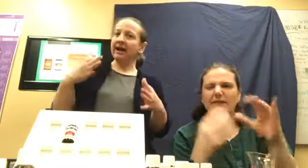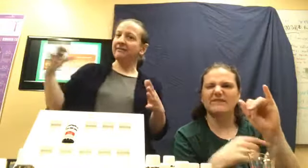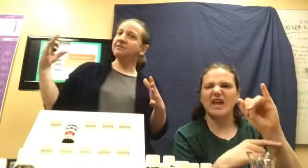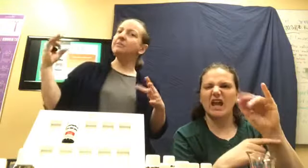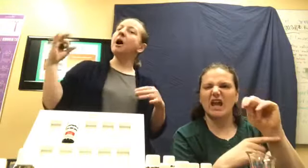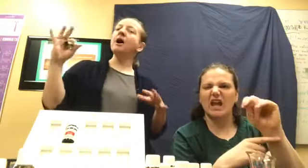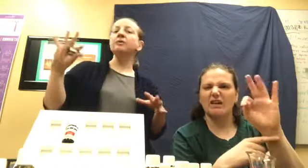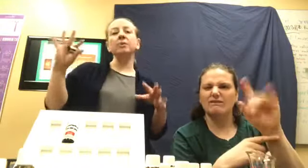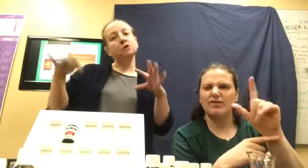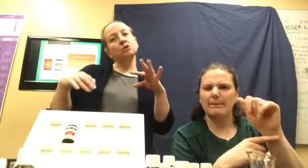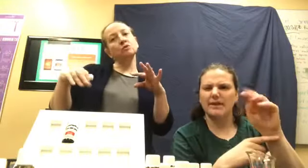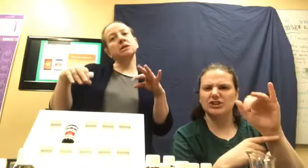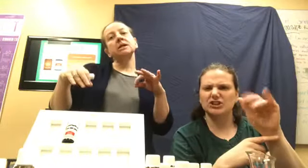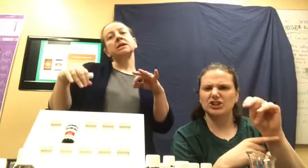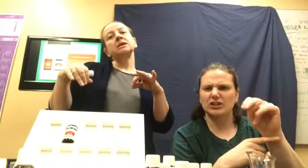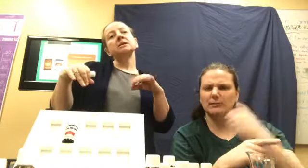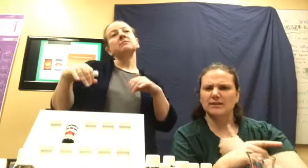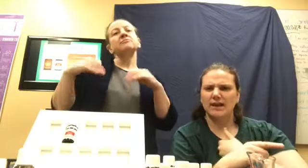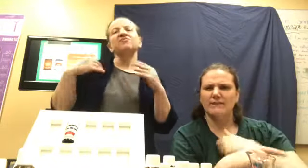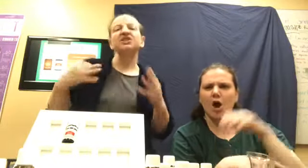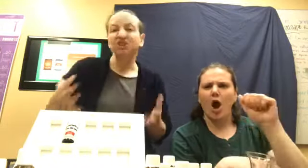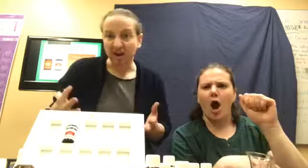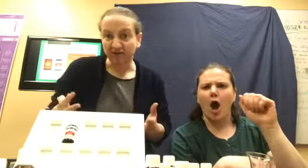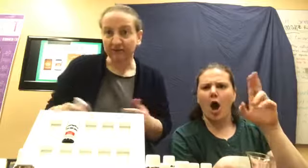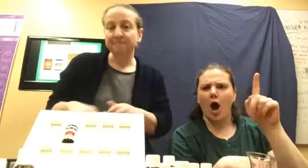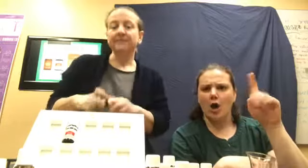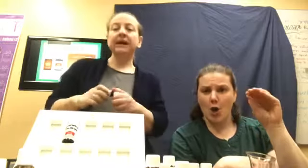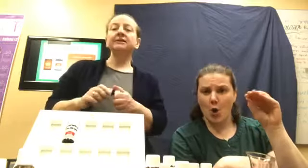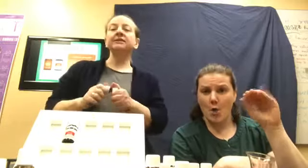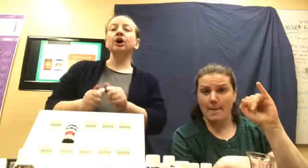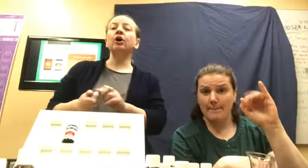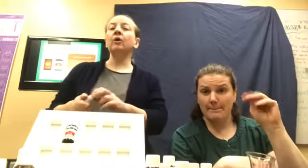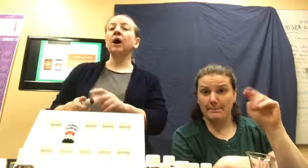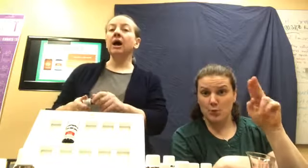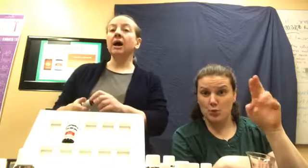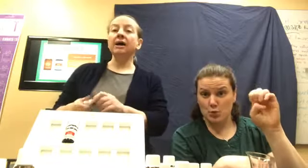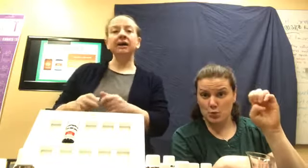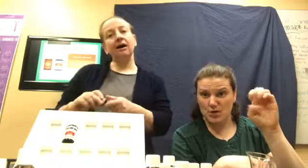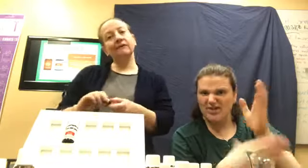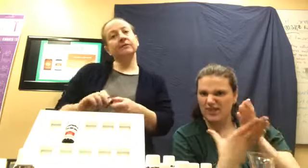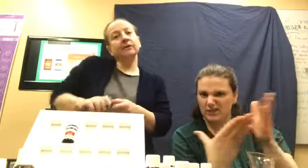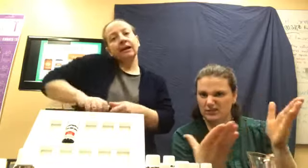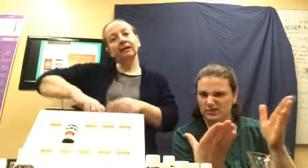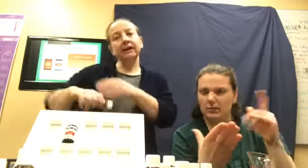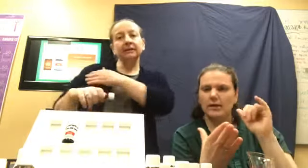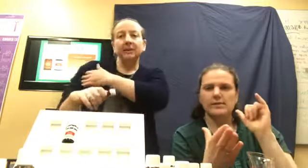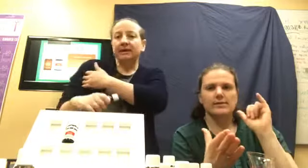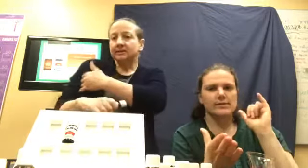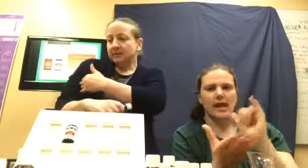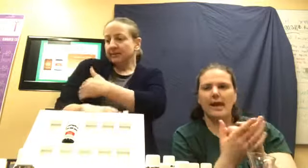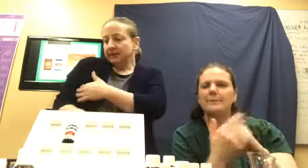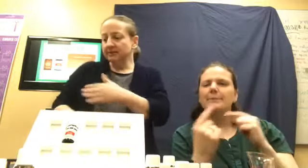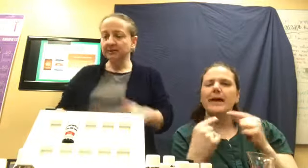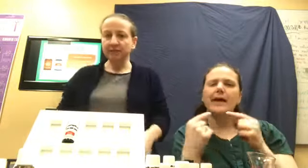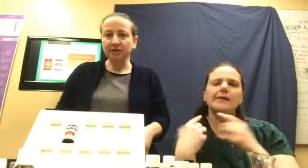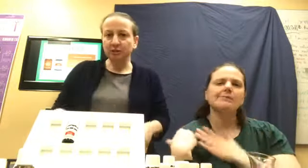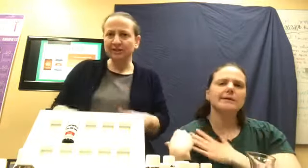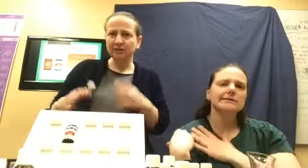have some autoimmune stuff. And so I often will get like pains in my muscles or my joints or